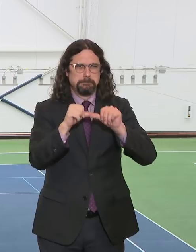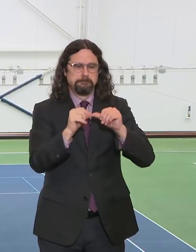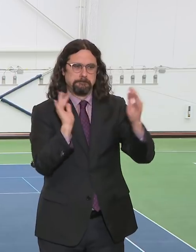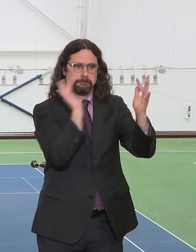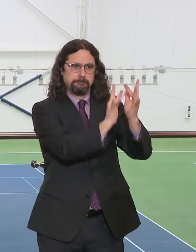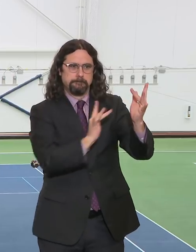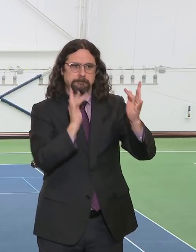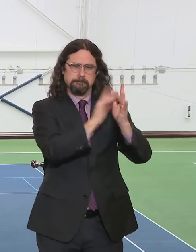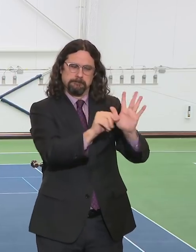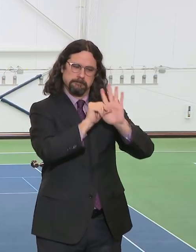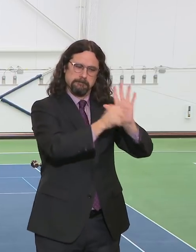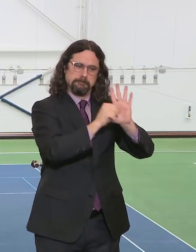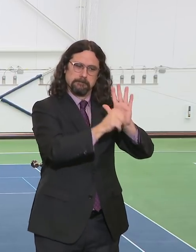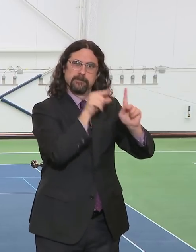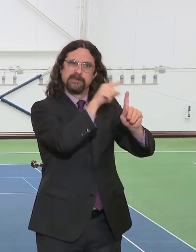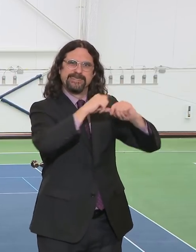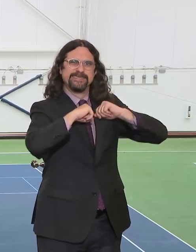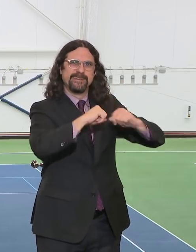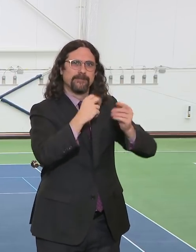about saving lives in time.